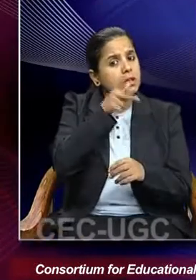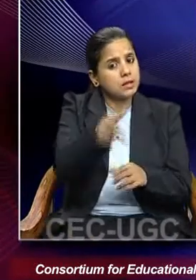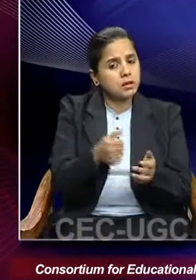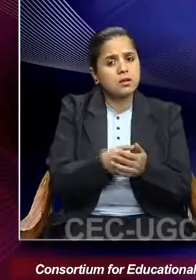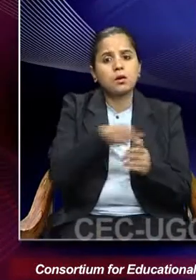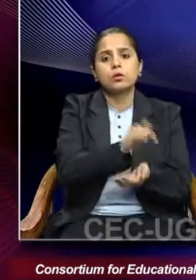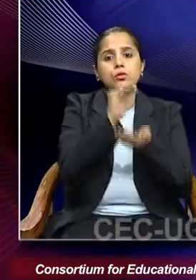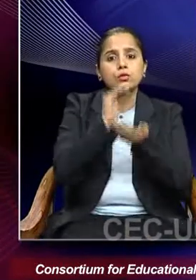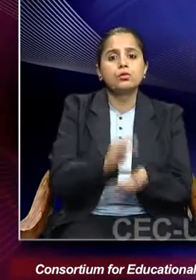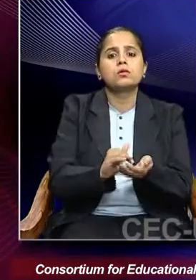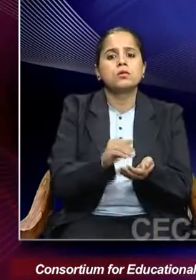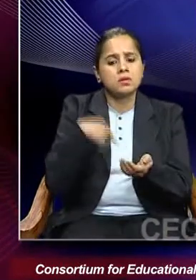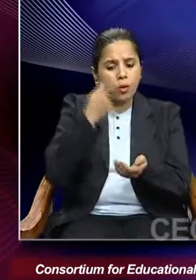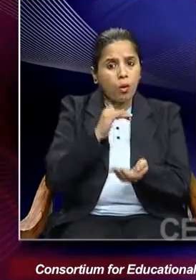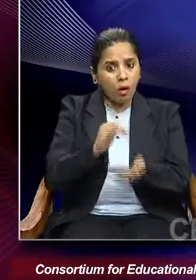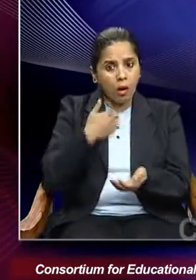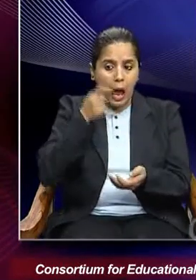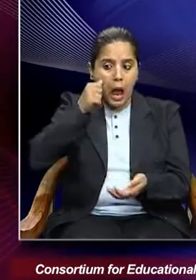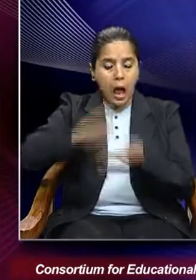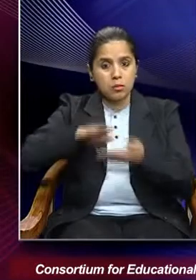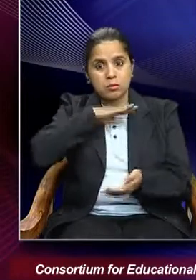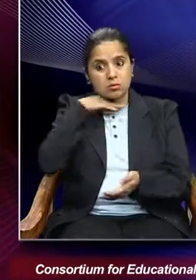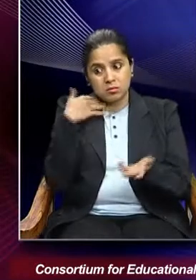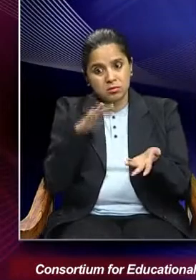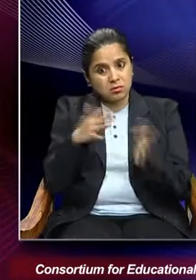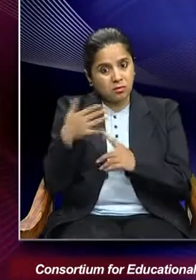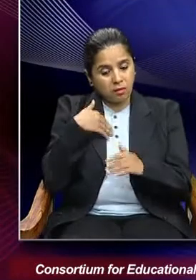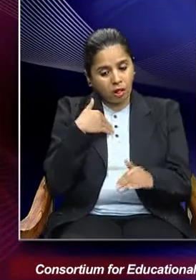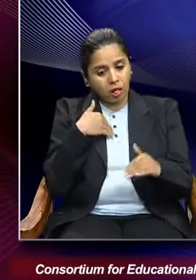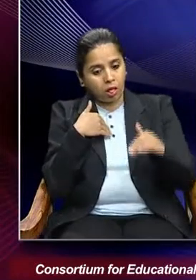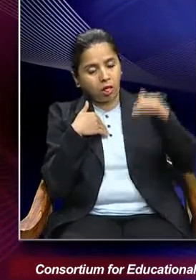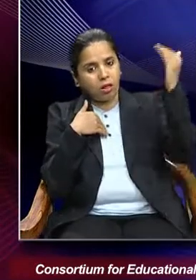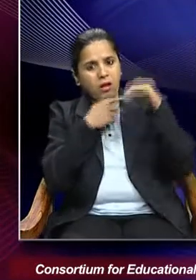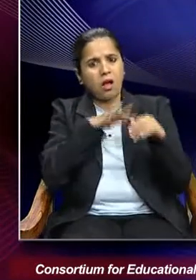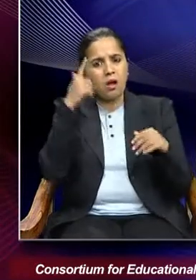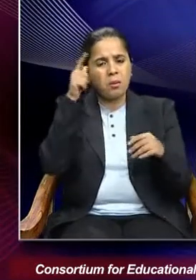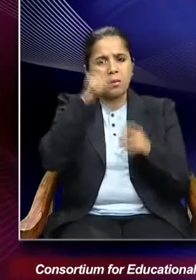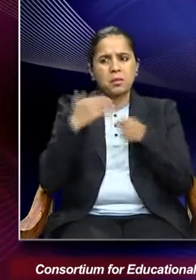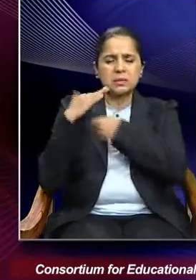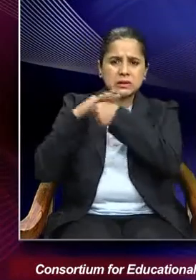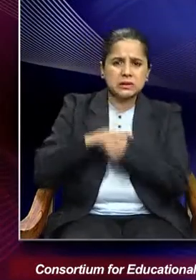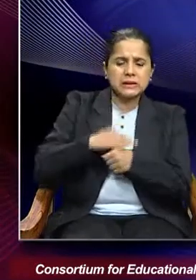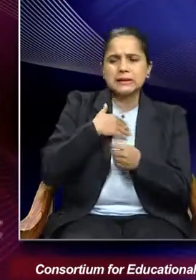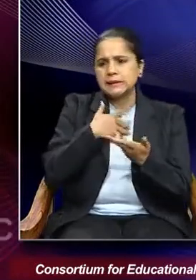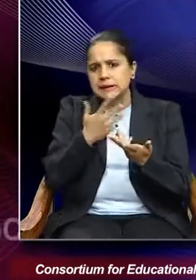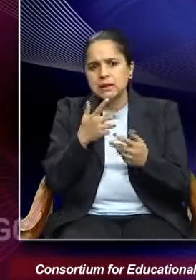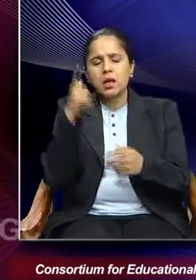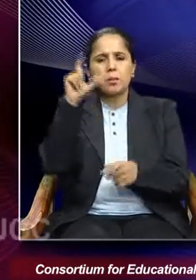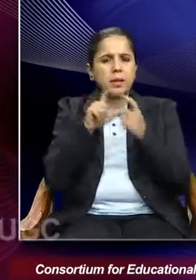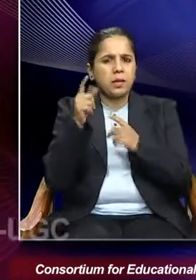child widowhood and how she had to negotiate oppression and resistance.